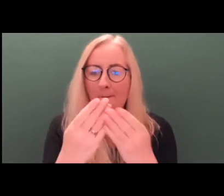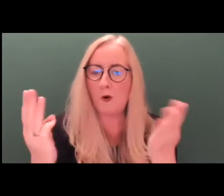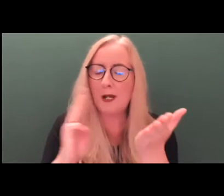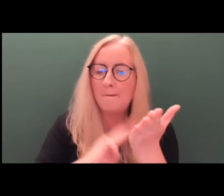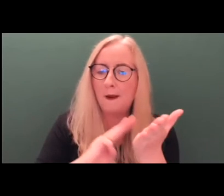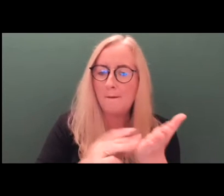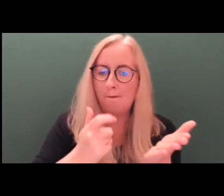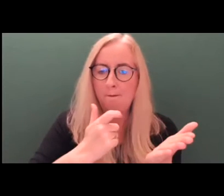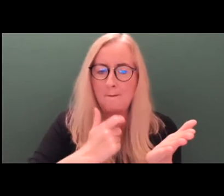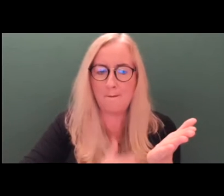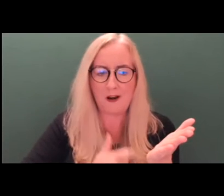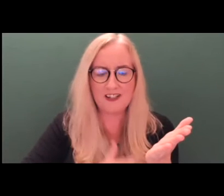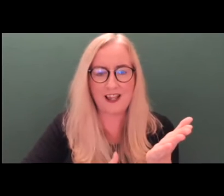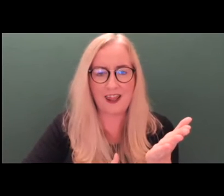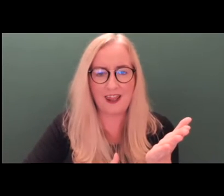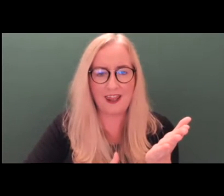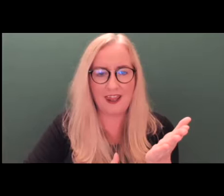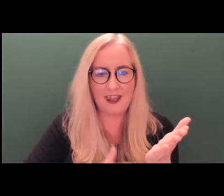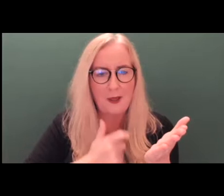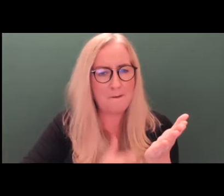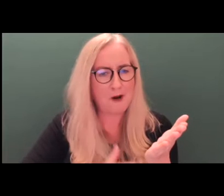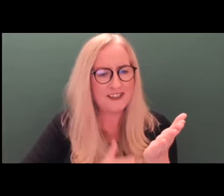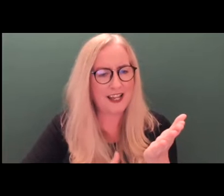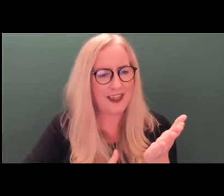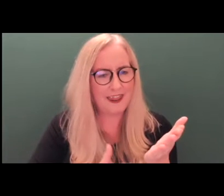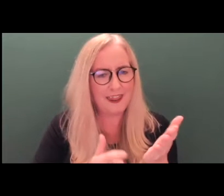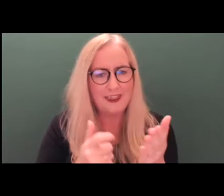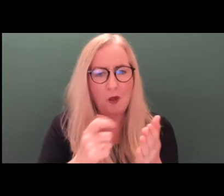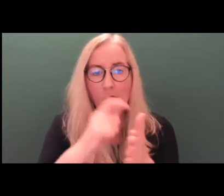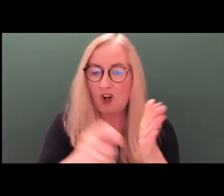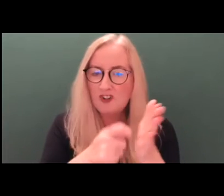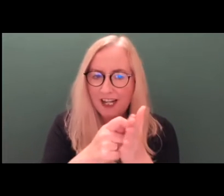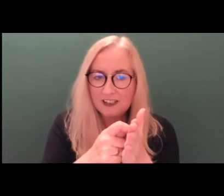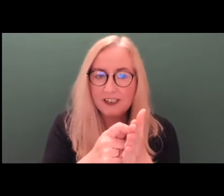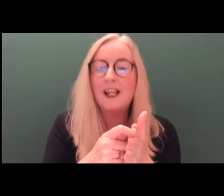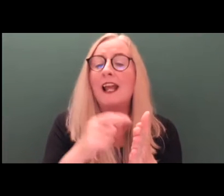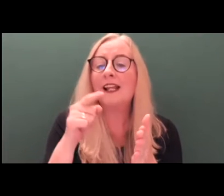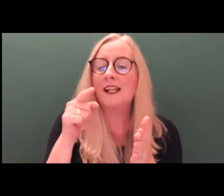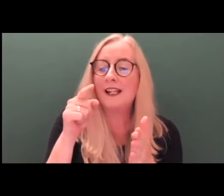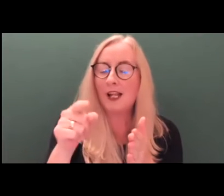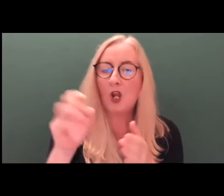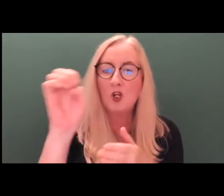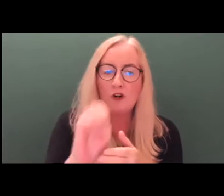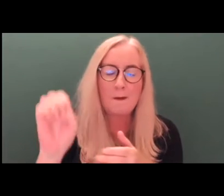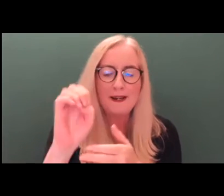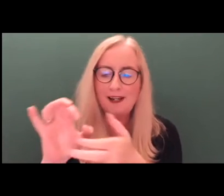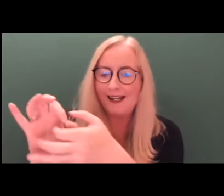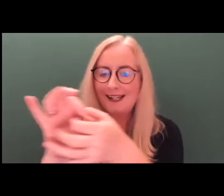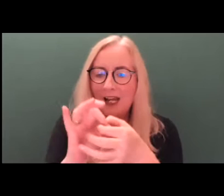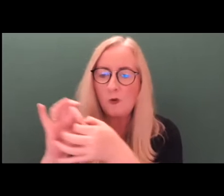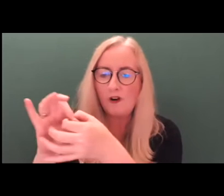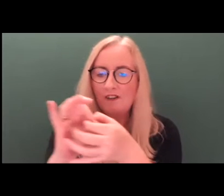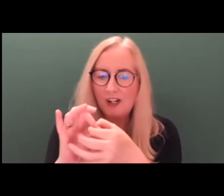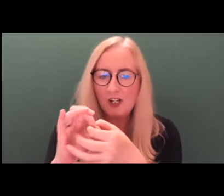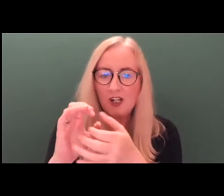Personal Ombuds Skiona project. And he was also one of the founding members of the European Network of Users and